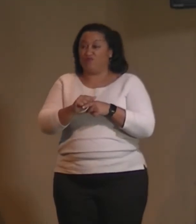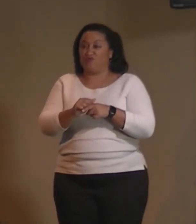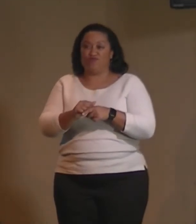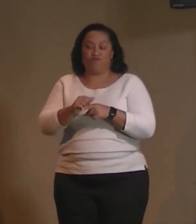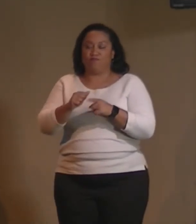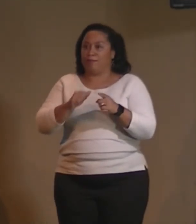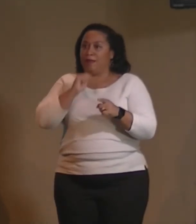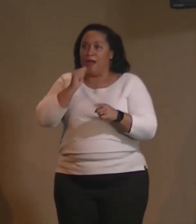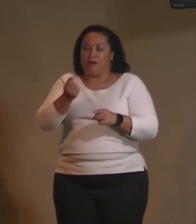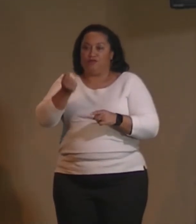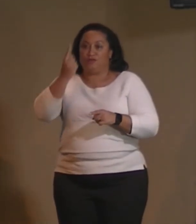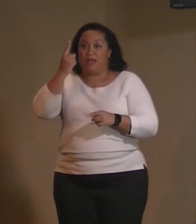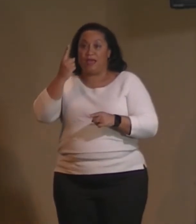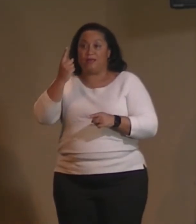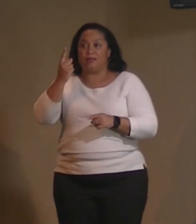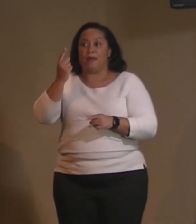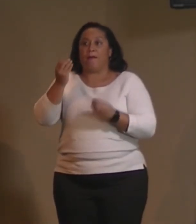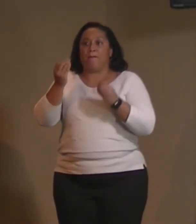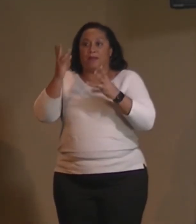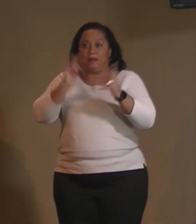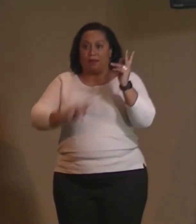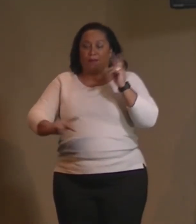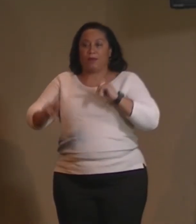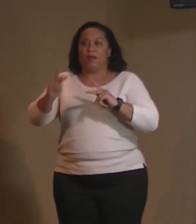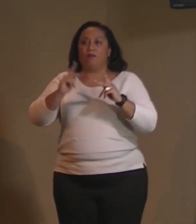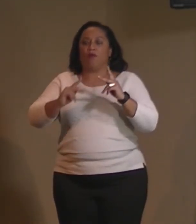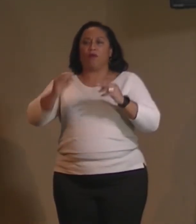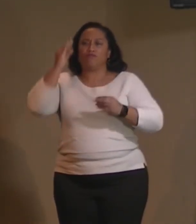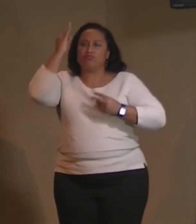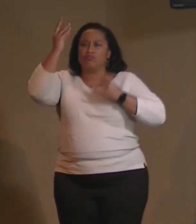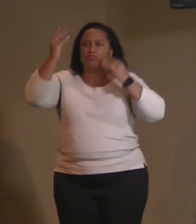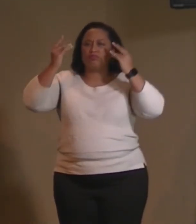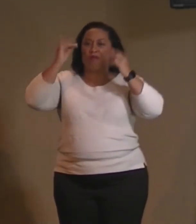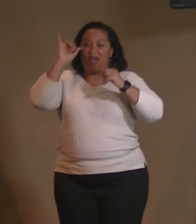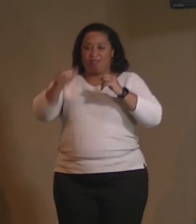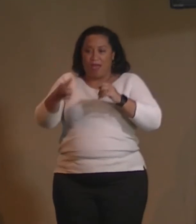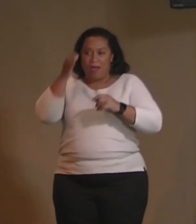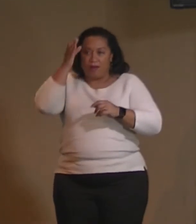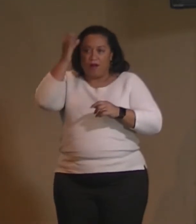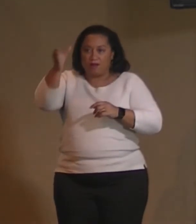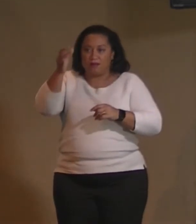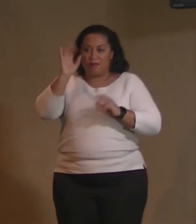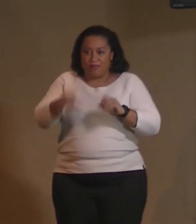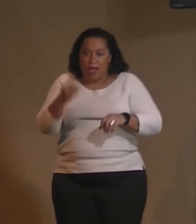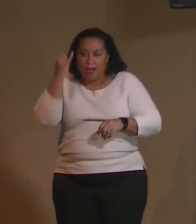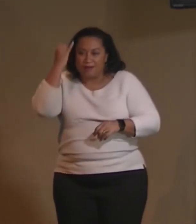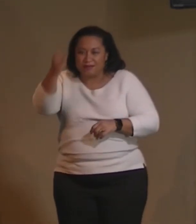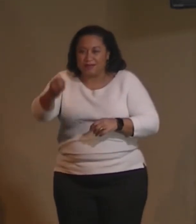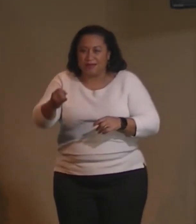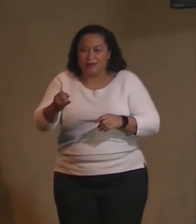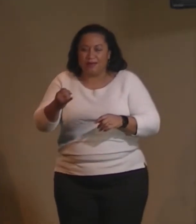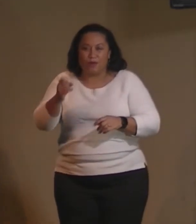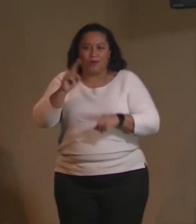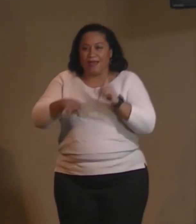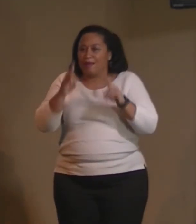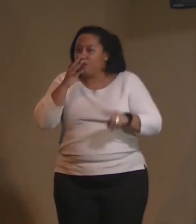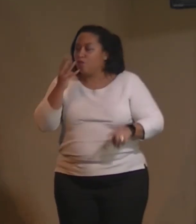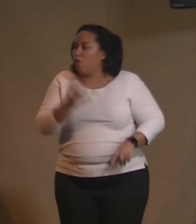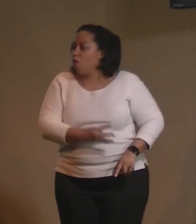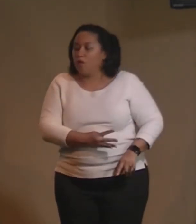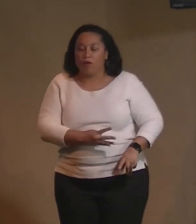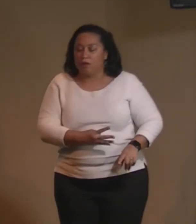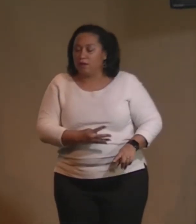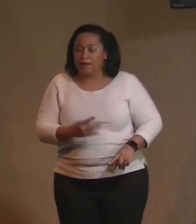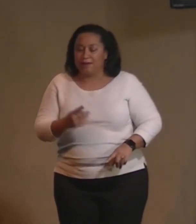heavy in the consciousness of our country and the planet right now it's metaphysical malpractice to ignore that and just say